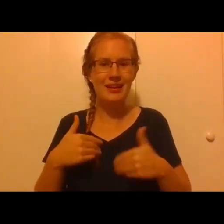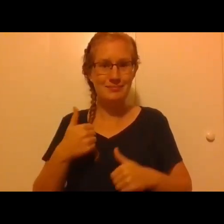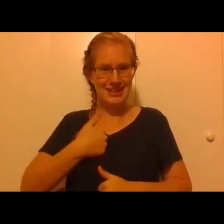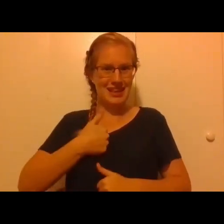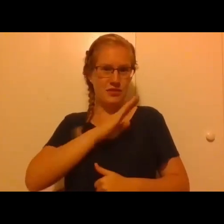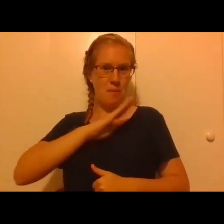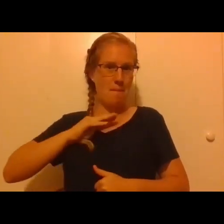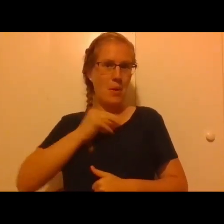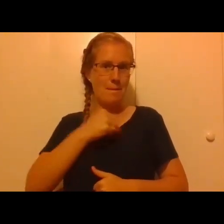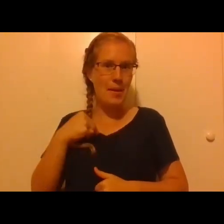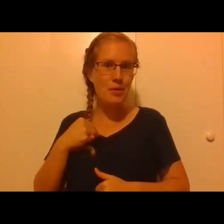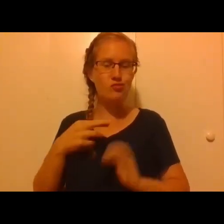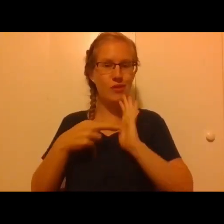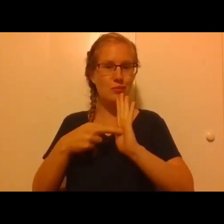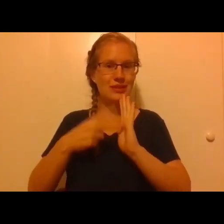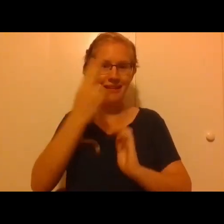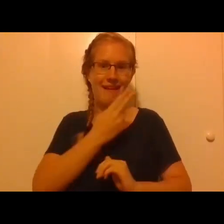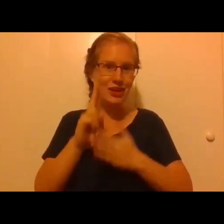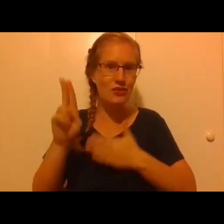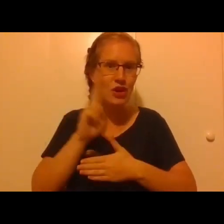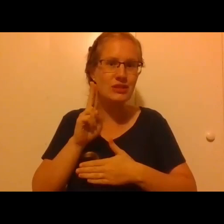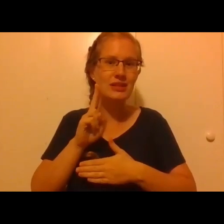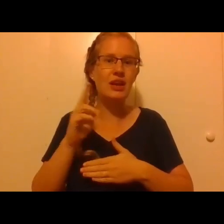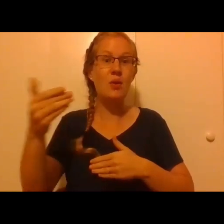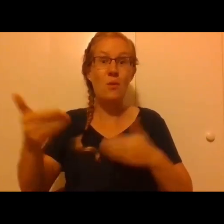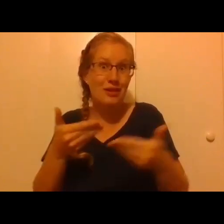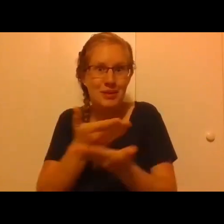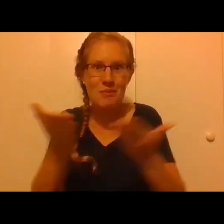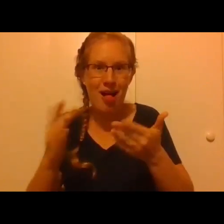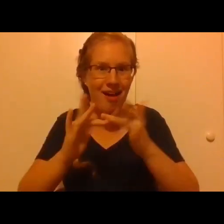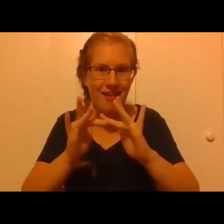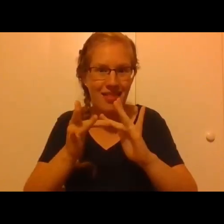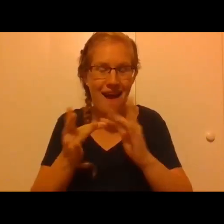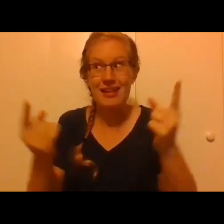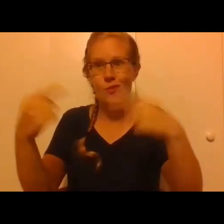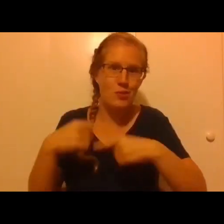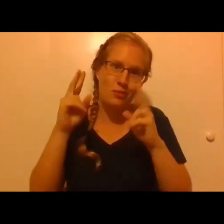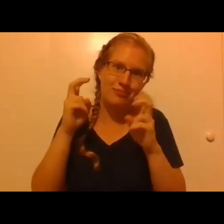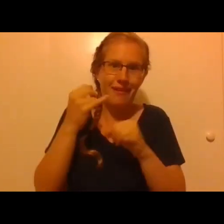member representing Catholic University and welcoming virtually you to the campus.